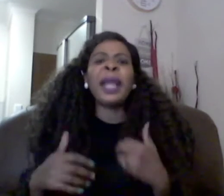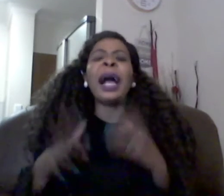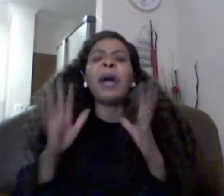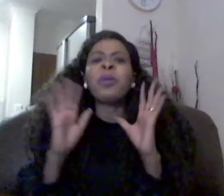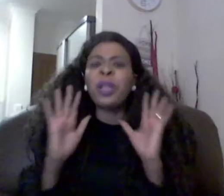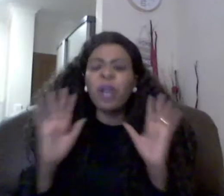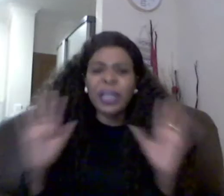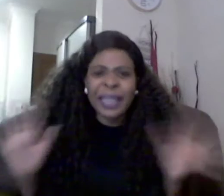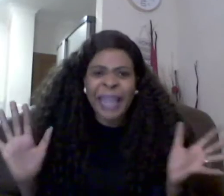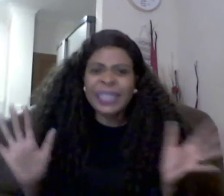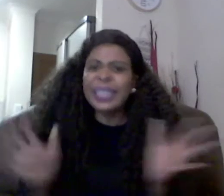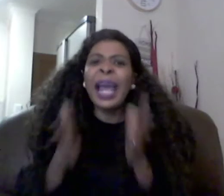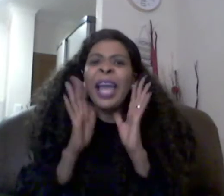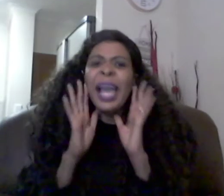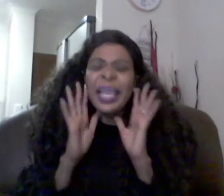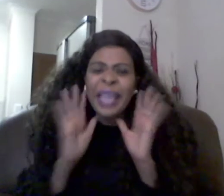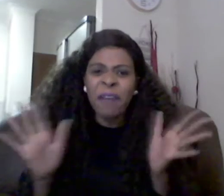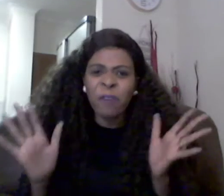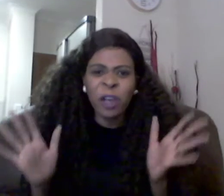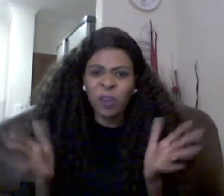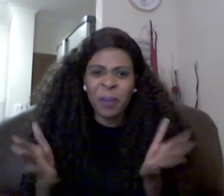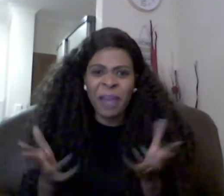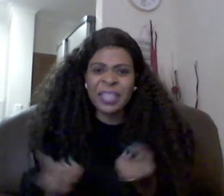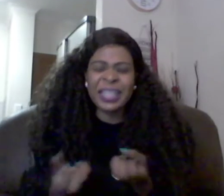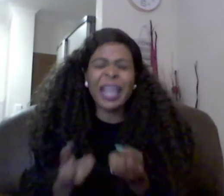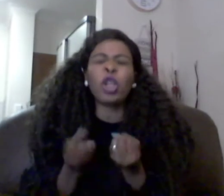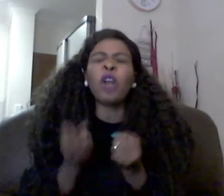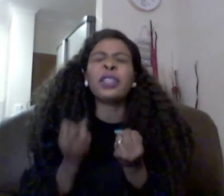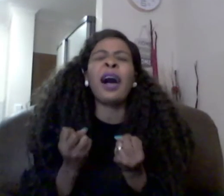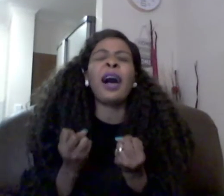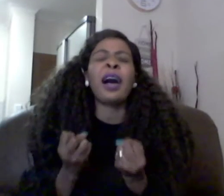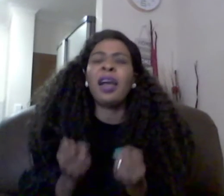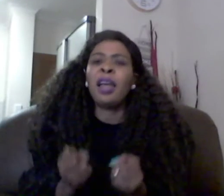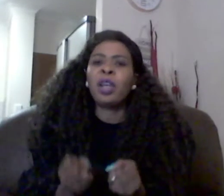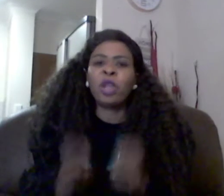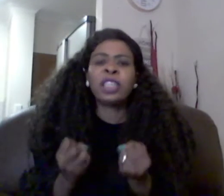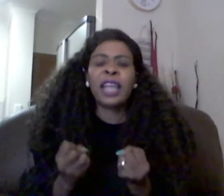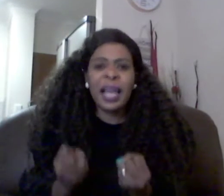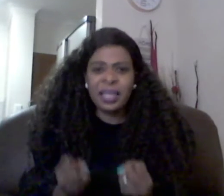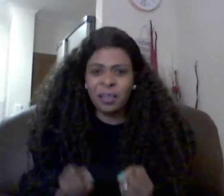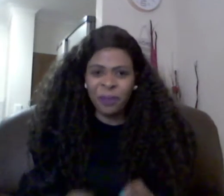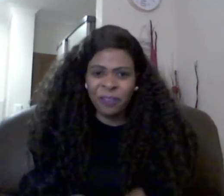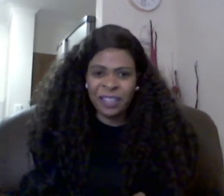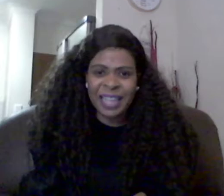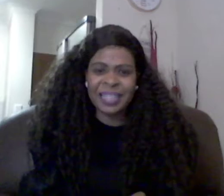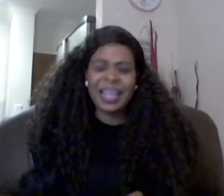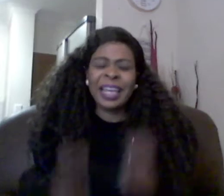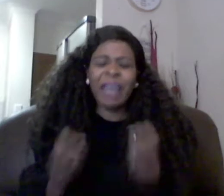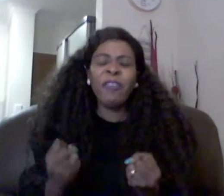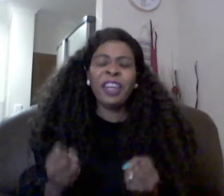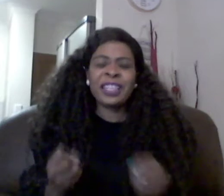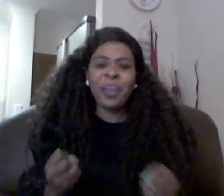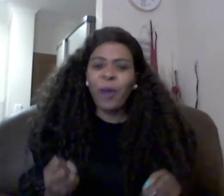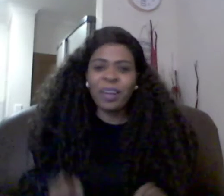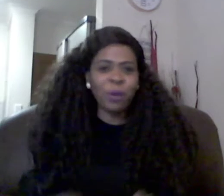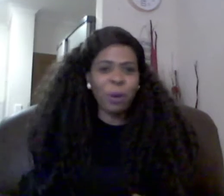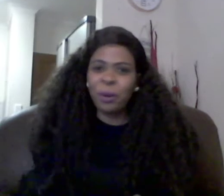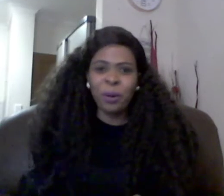i would not lie i didn't hear hear a voice from heaven saying daughter daughter is a prophetess given is the one no no no no